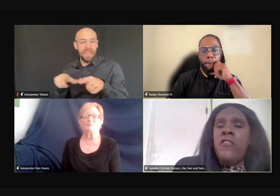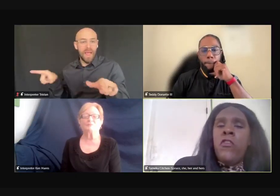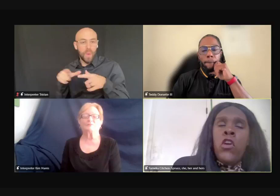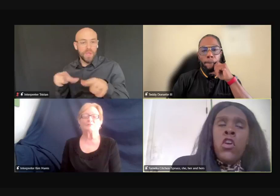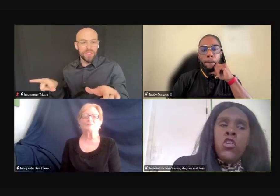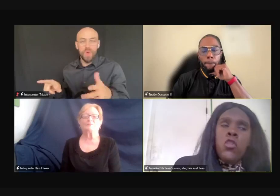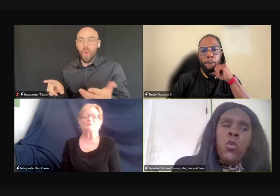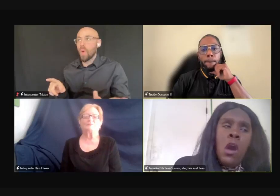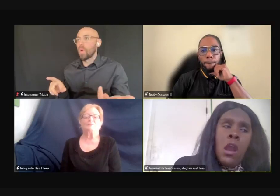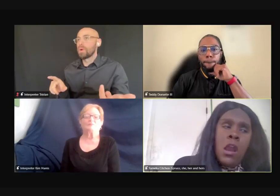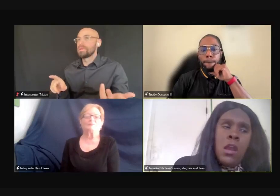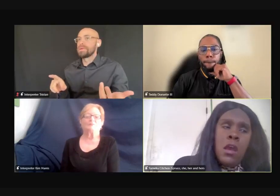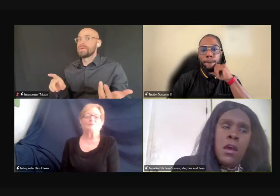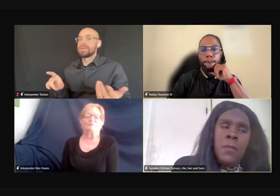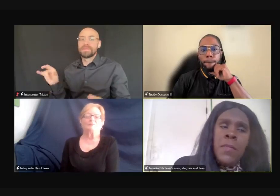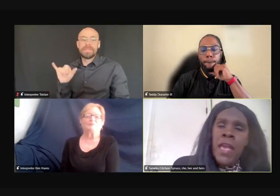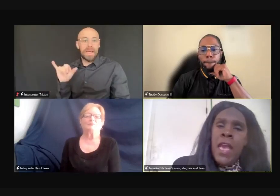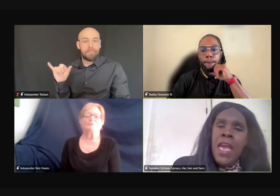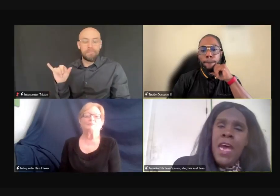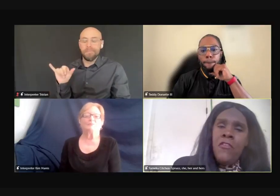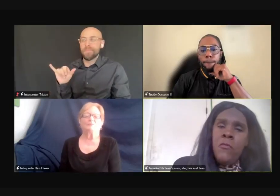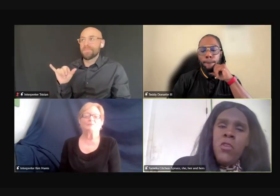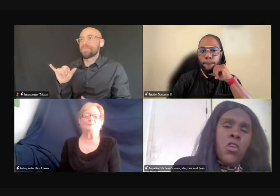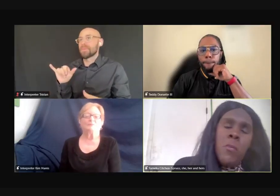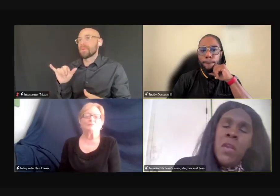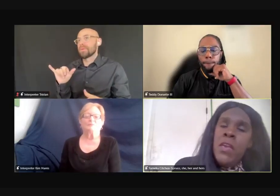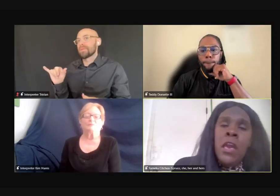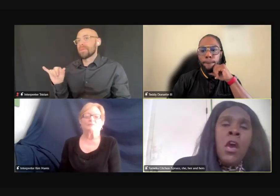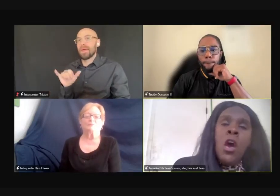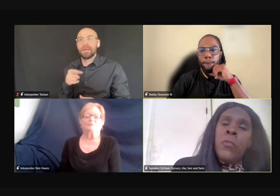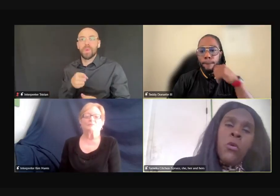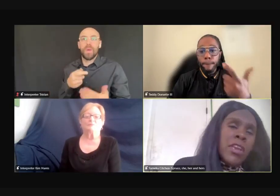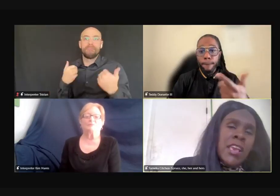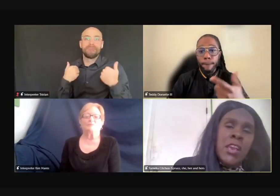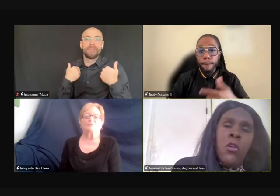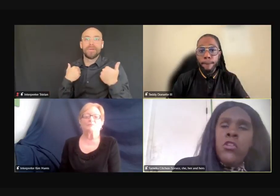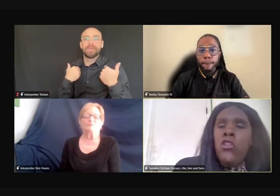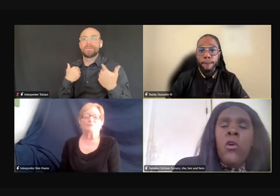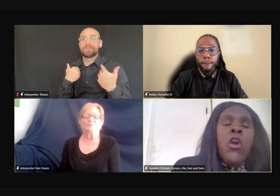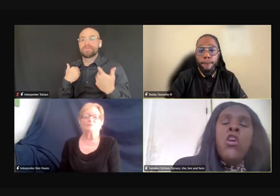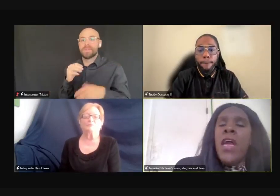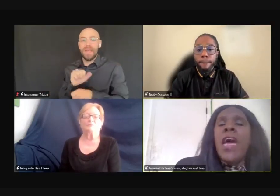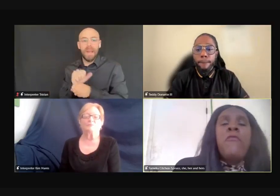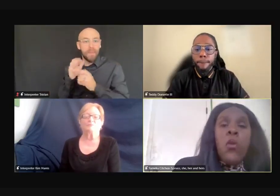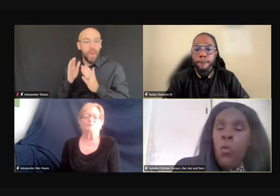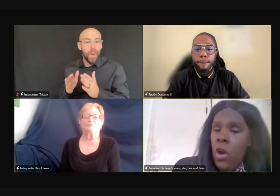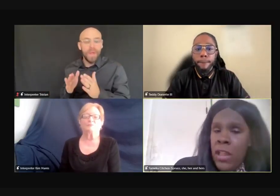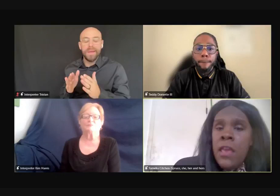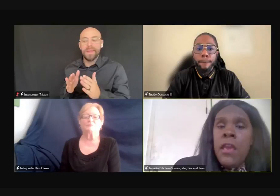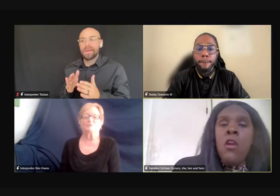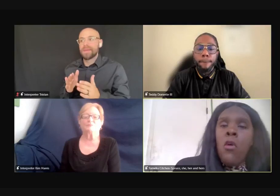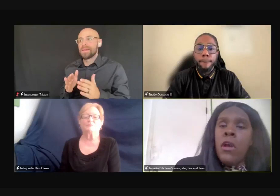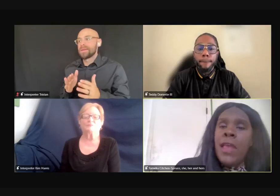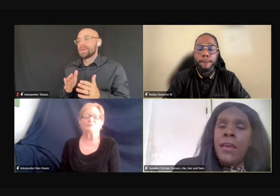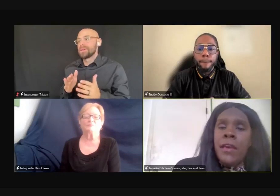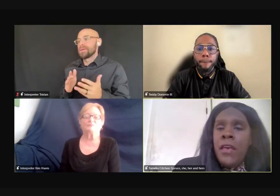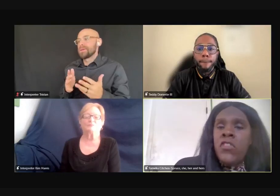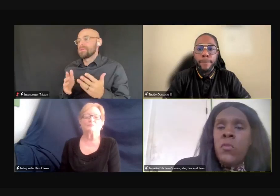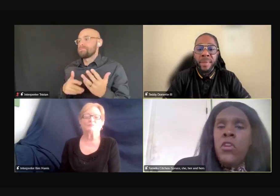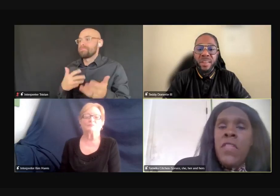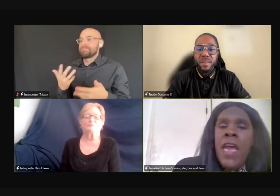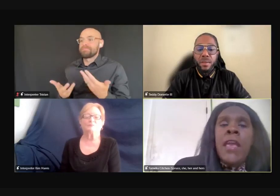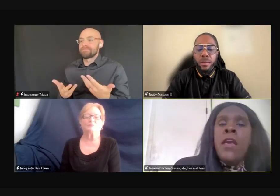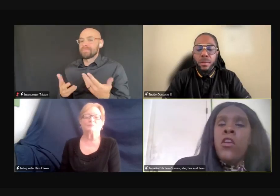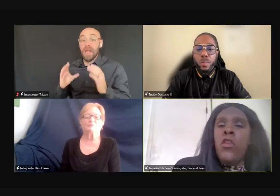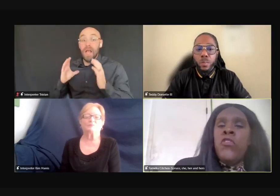as if you are, have, you know, maybe employee or, you know, you have someone or like a